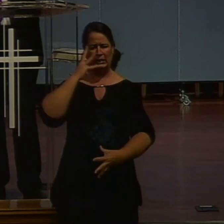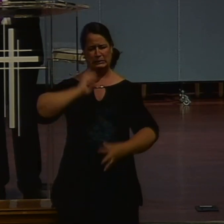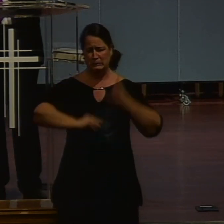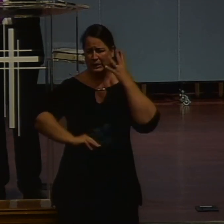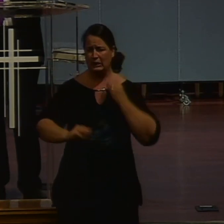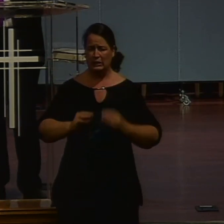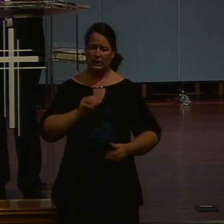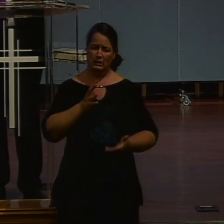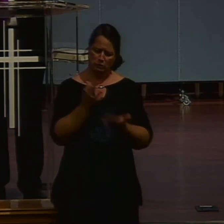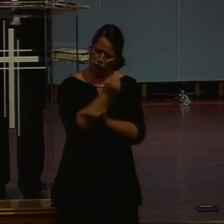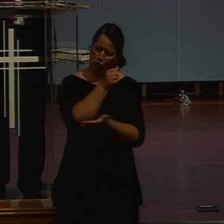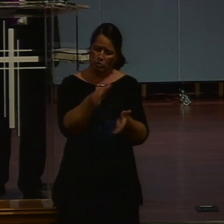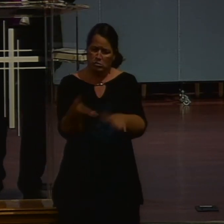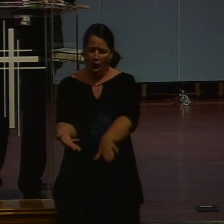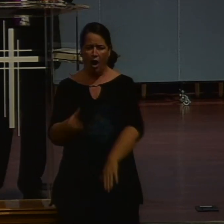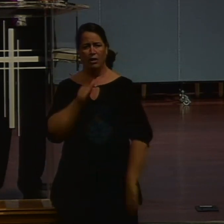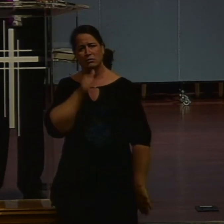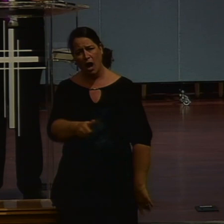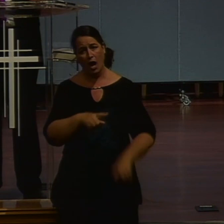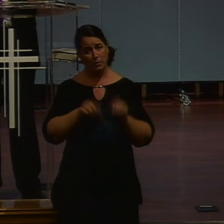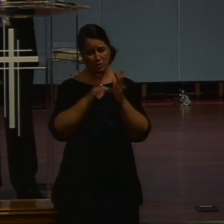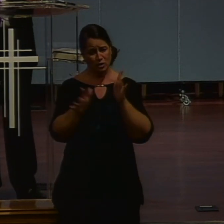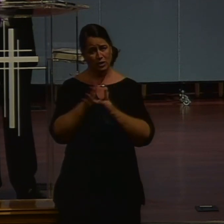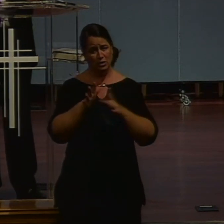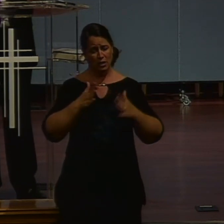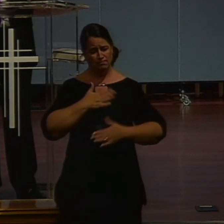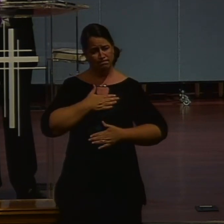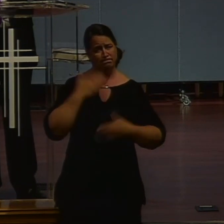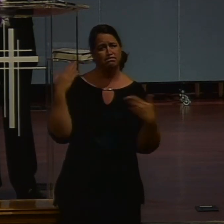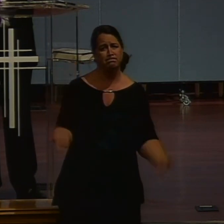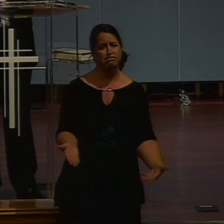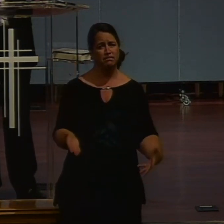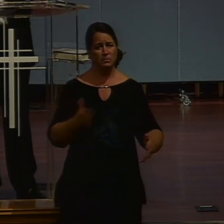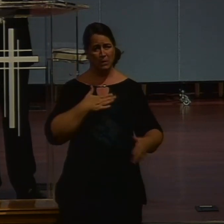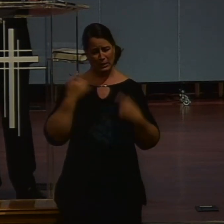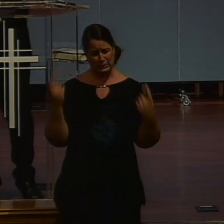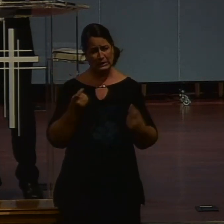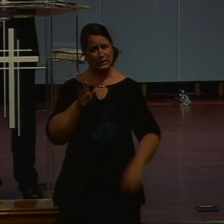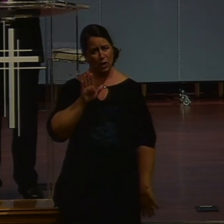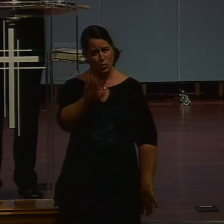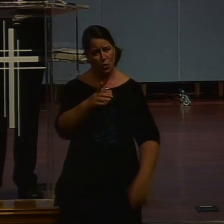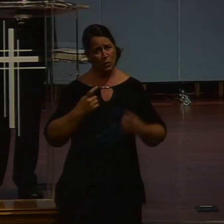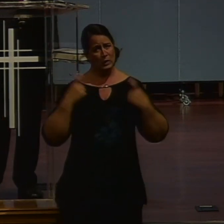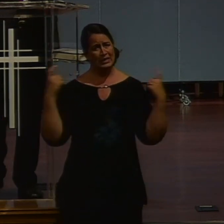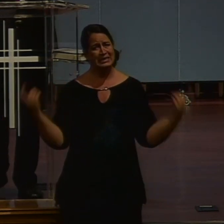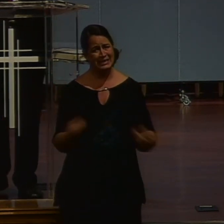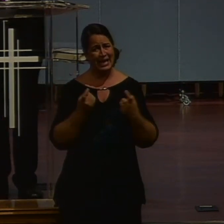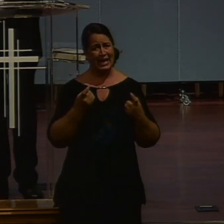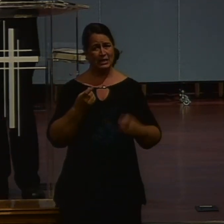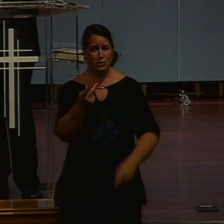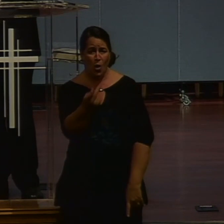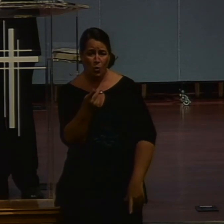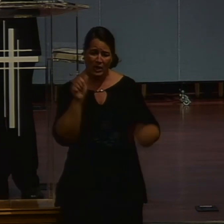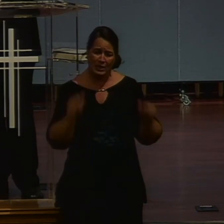took on. Our sin. That by his stripes. We might be healed. And just before his